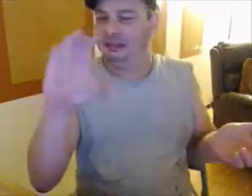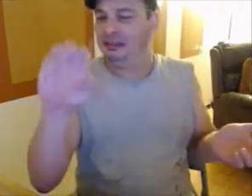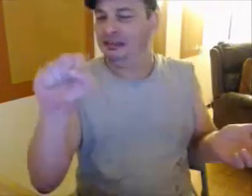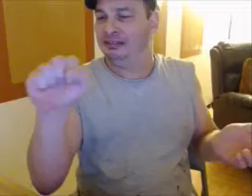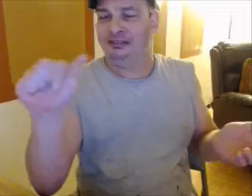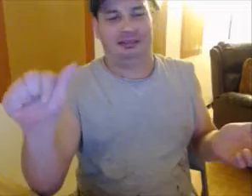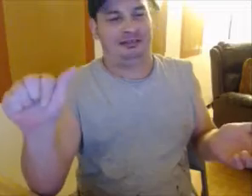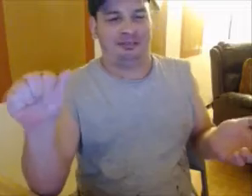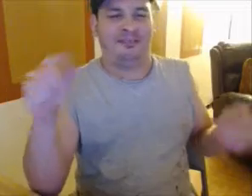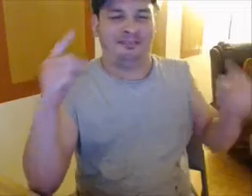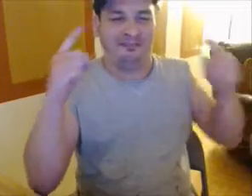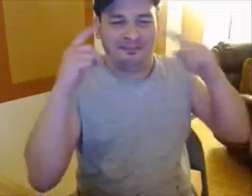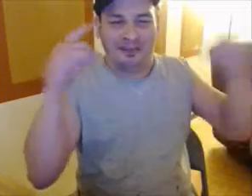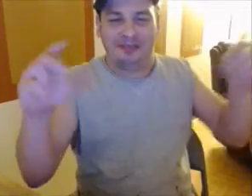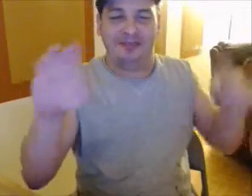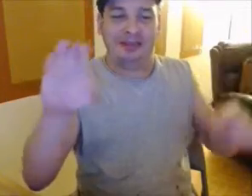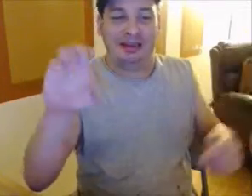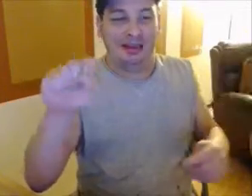The Hoffs family gets an unexpected visitor.